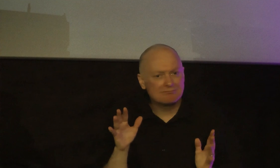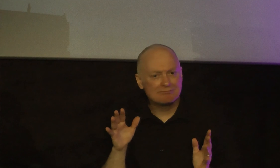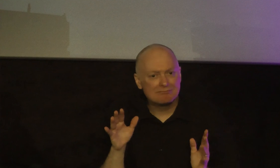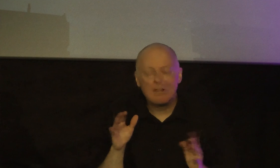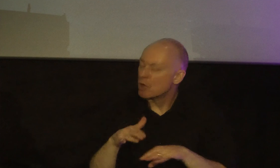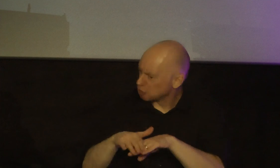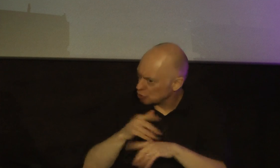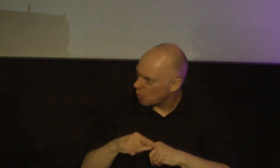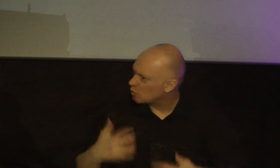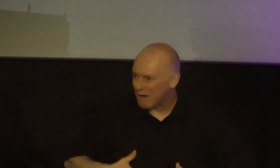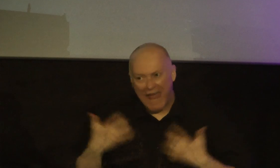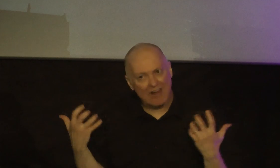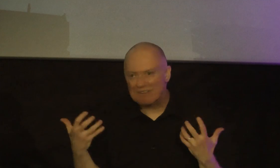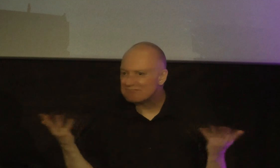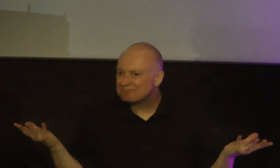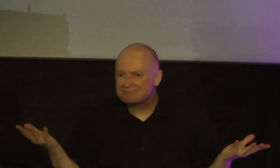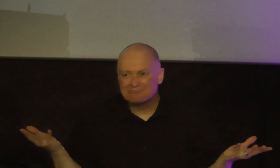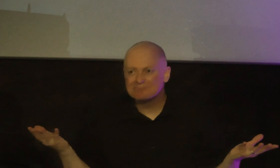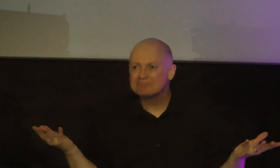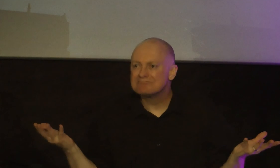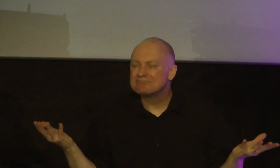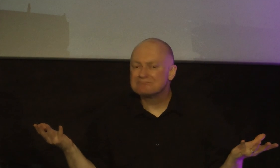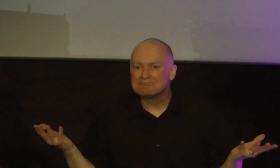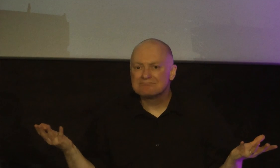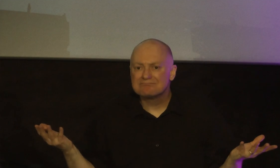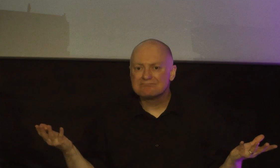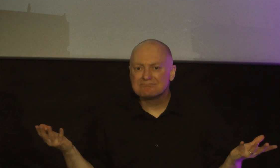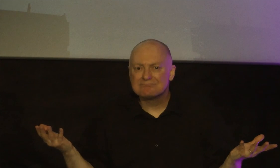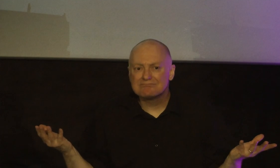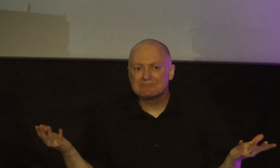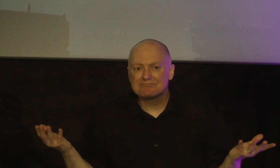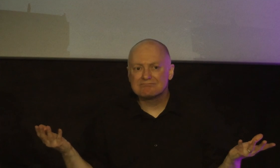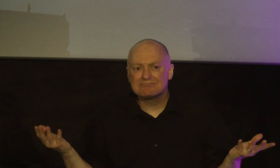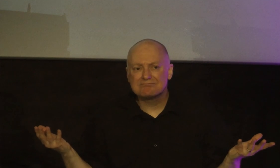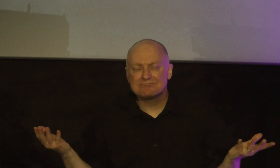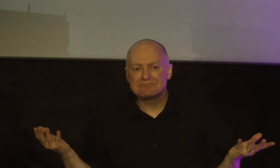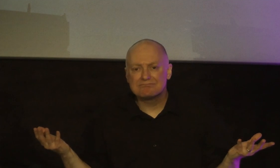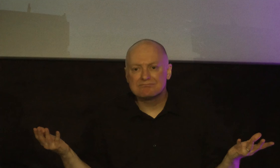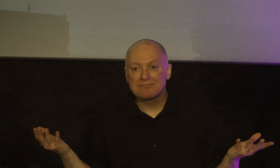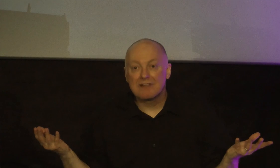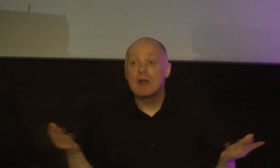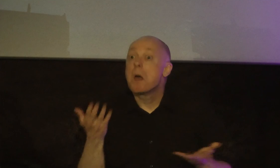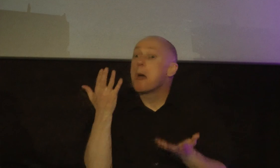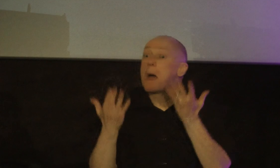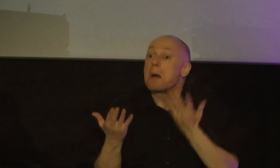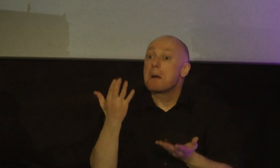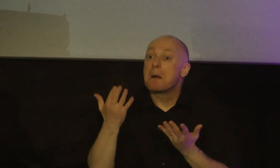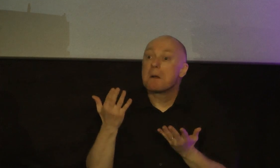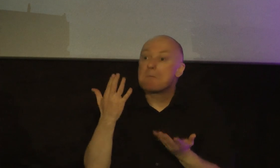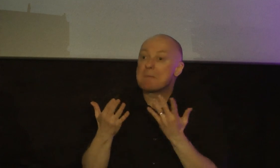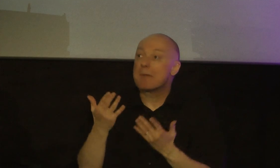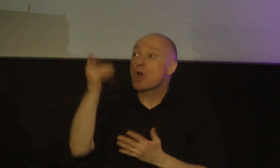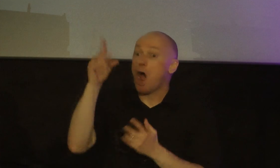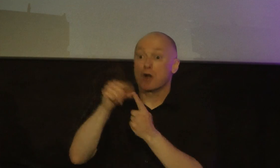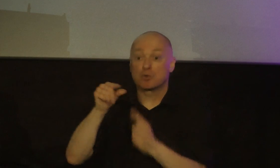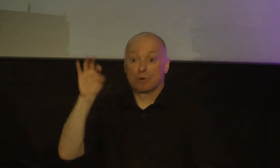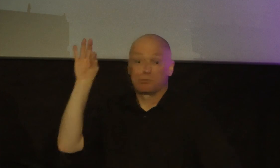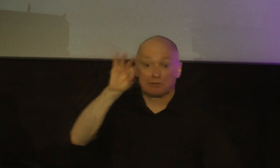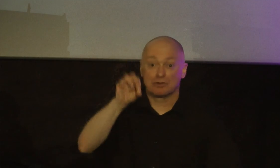slow to anger if you've heard something from God's word that has challenged you to change your way of